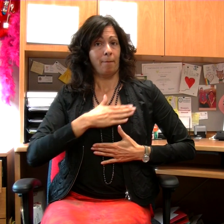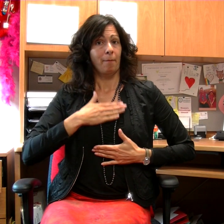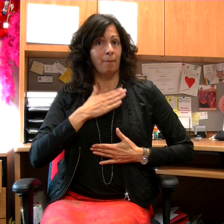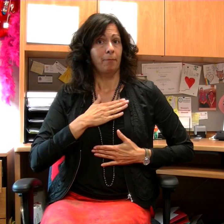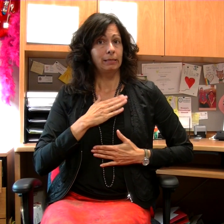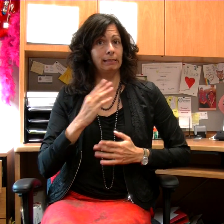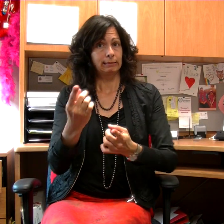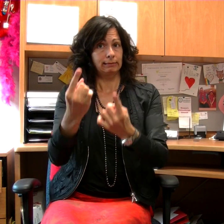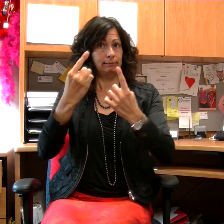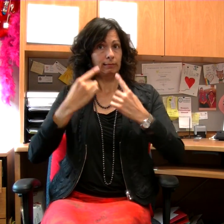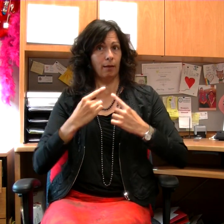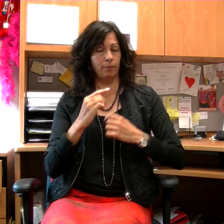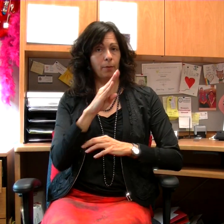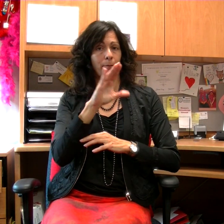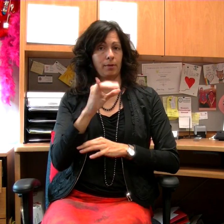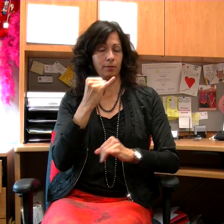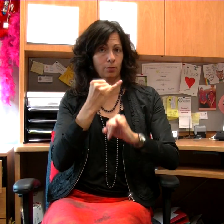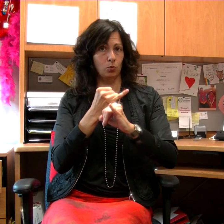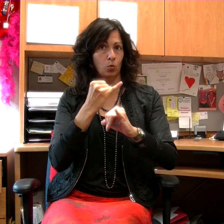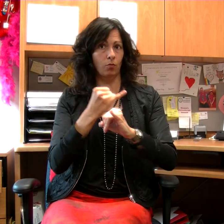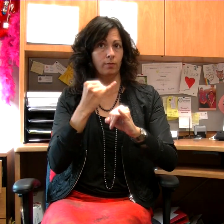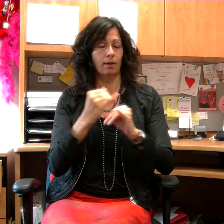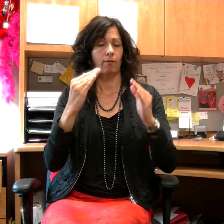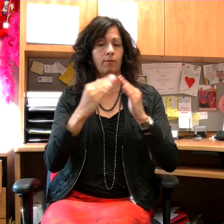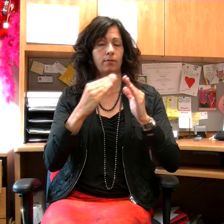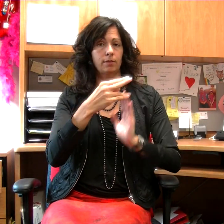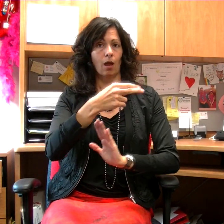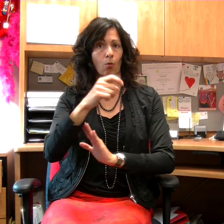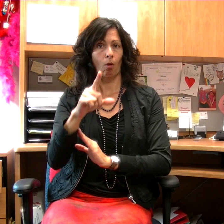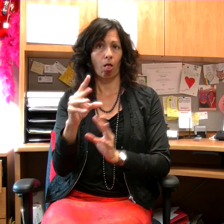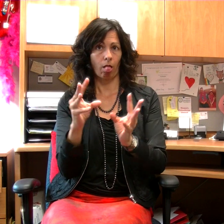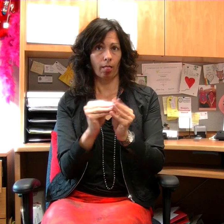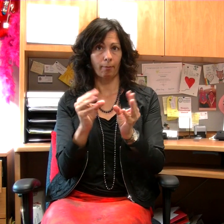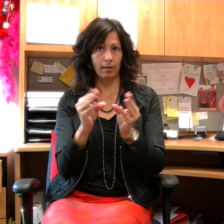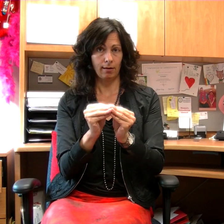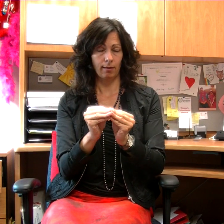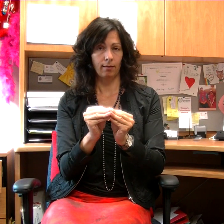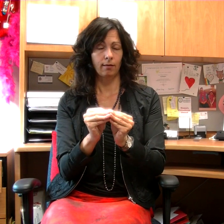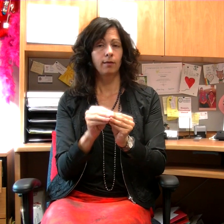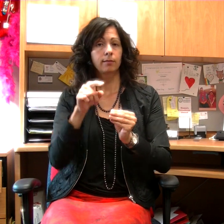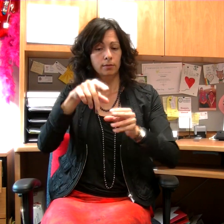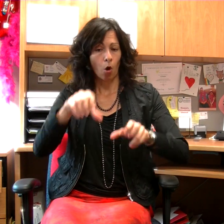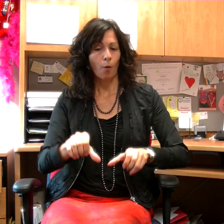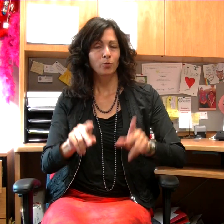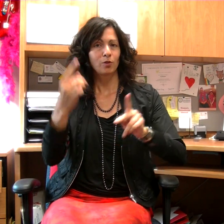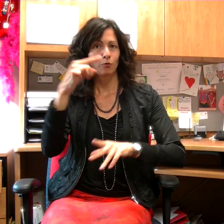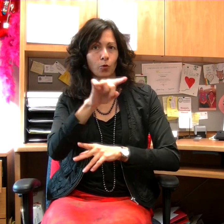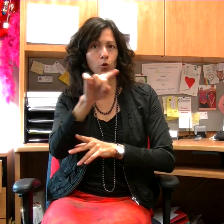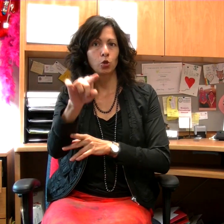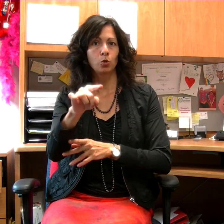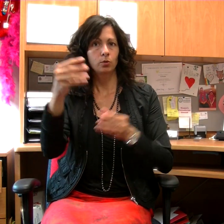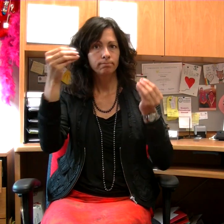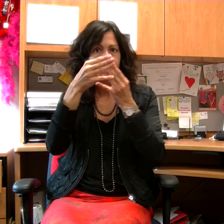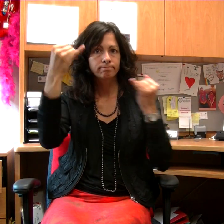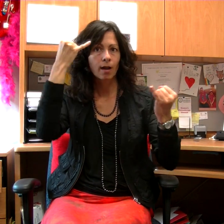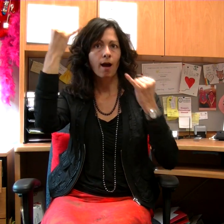Please attend our BC School for the Deaf town hall meeting. This is an opportunity for you to share your ideas,